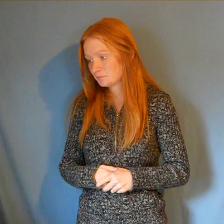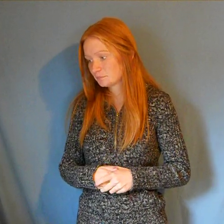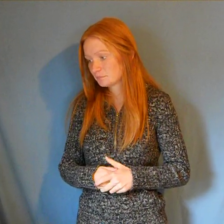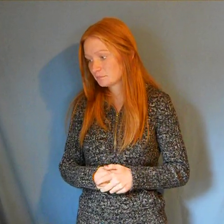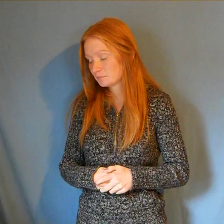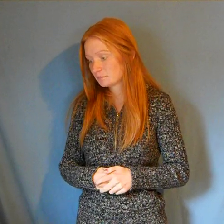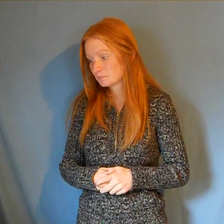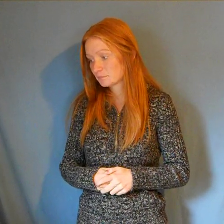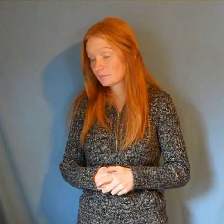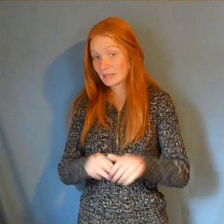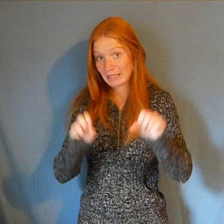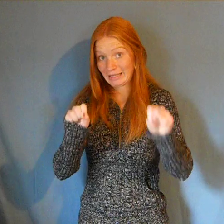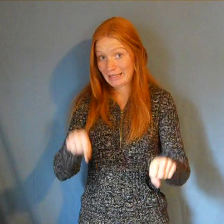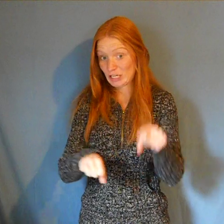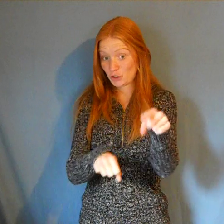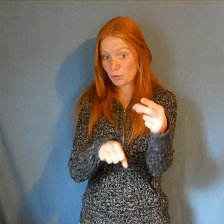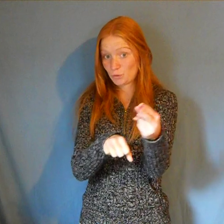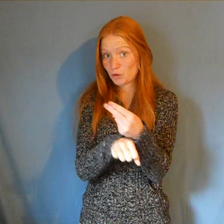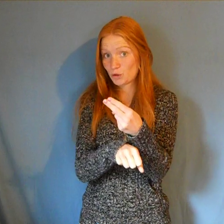Can you use that to call out of your home?